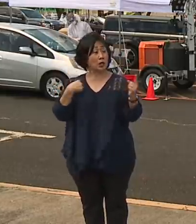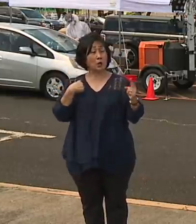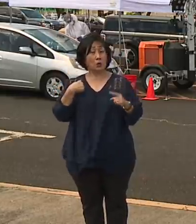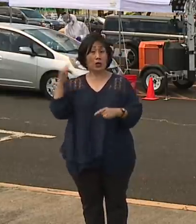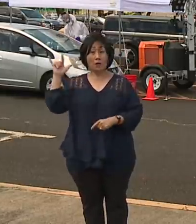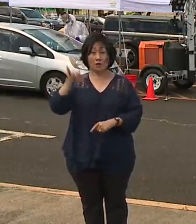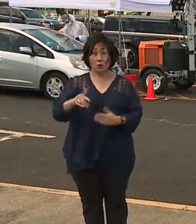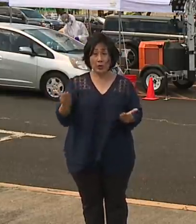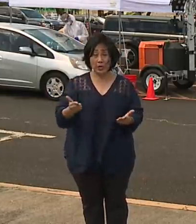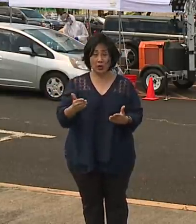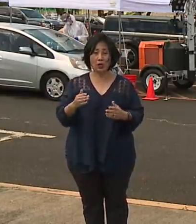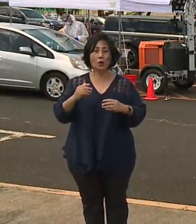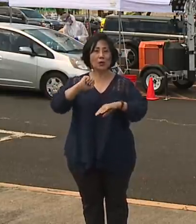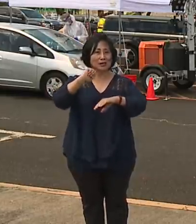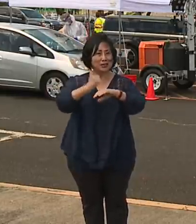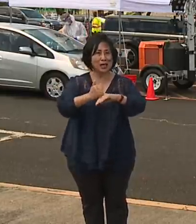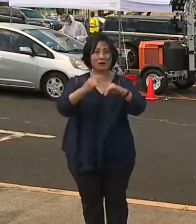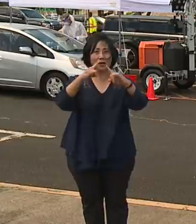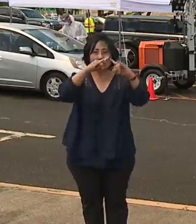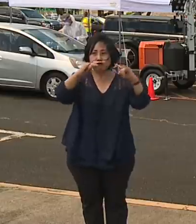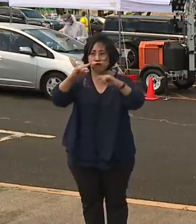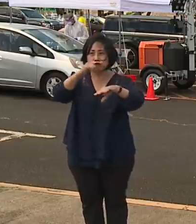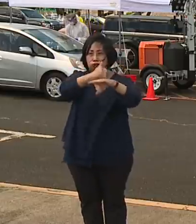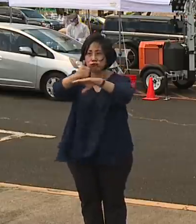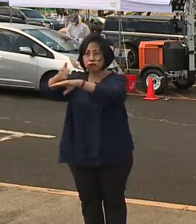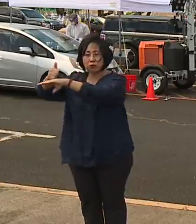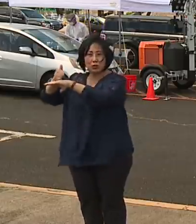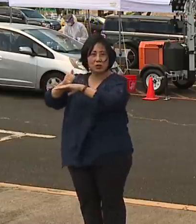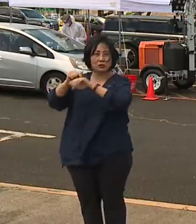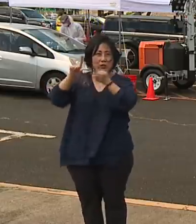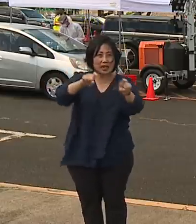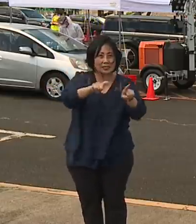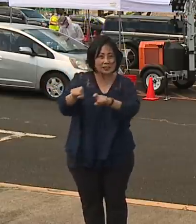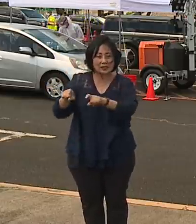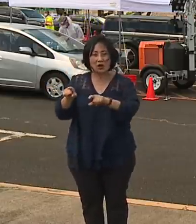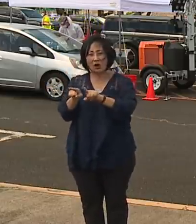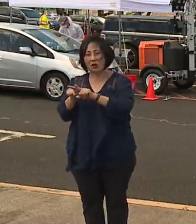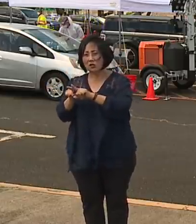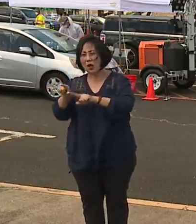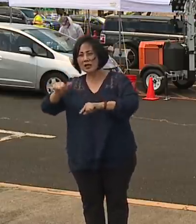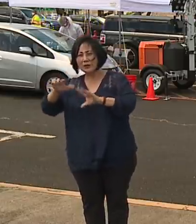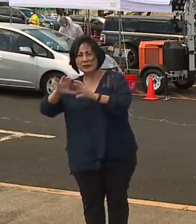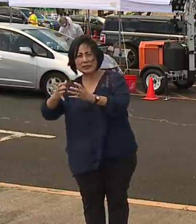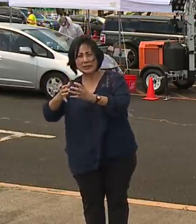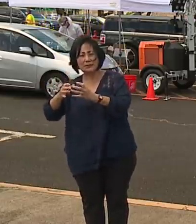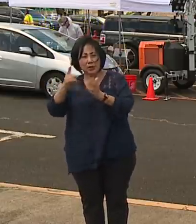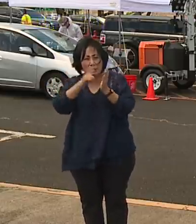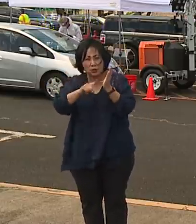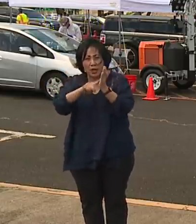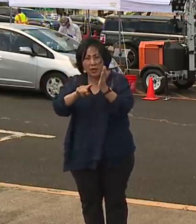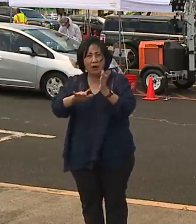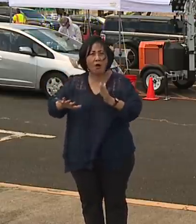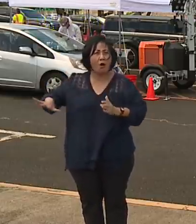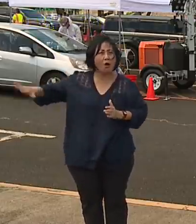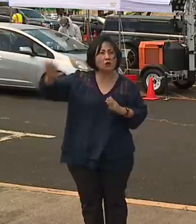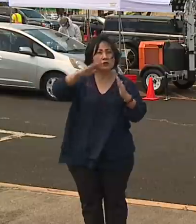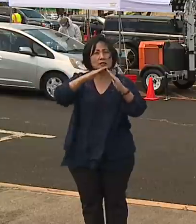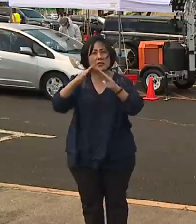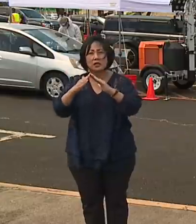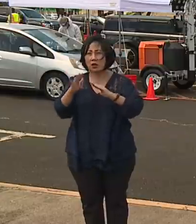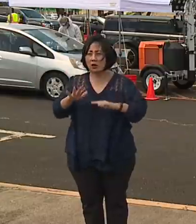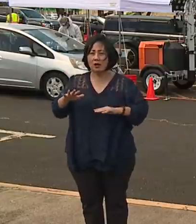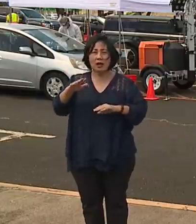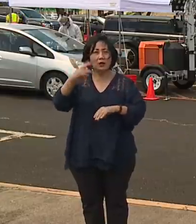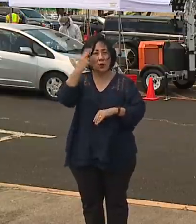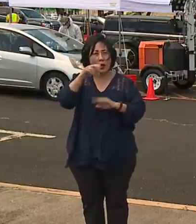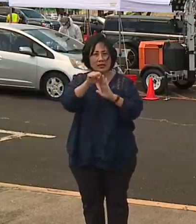testing team and a craft team, which will look at what's going on around the city and the state.